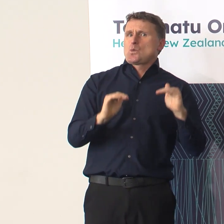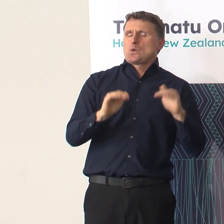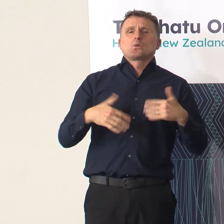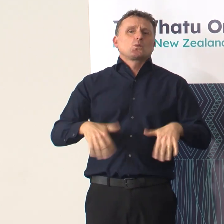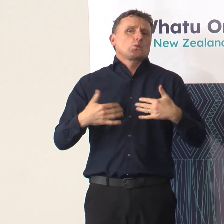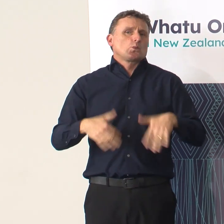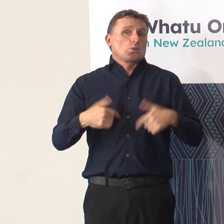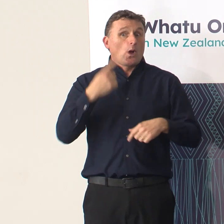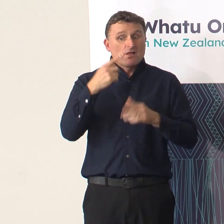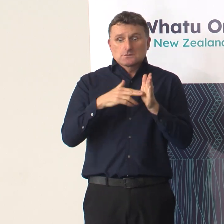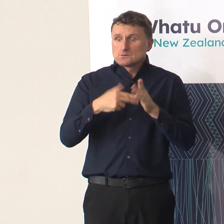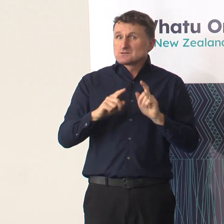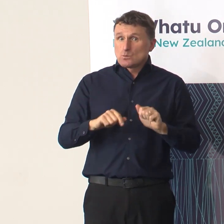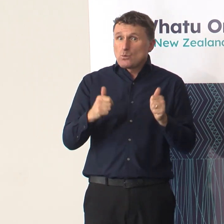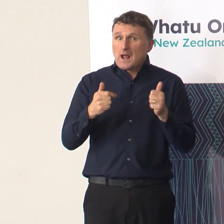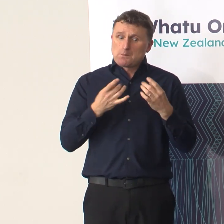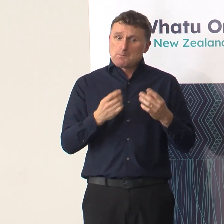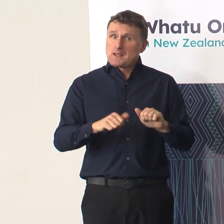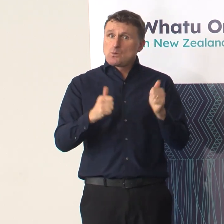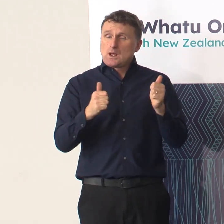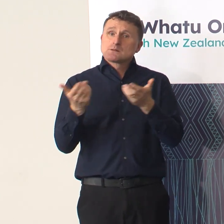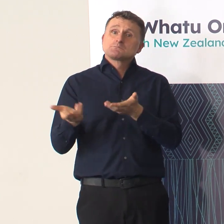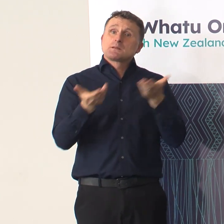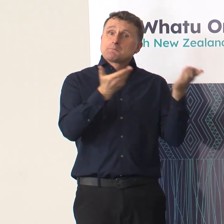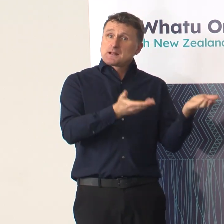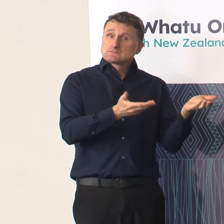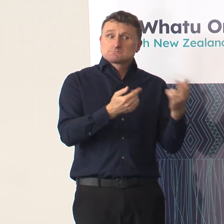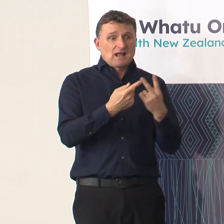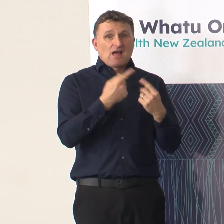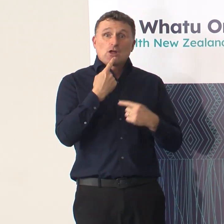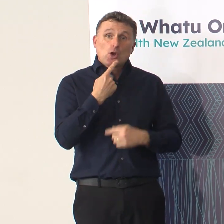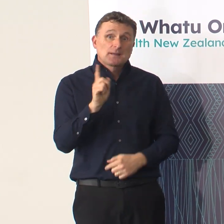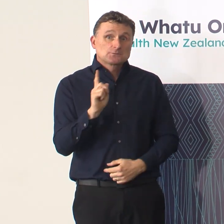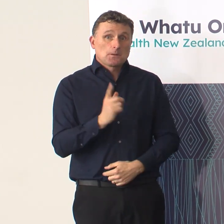prepare and be able to manage. But perhaps I'll hand over to others to comment.